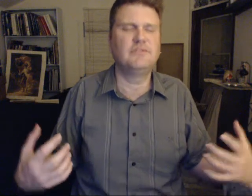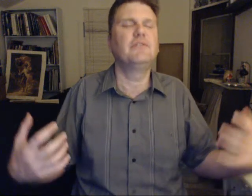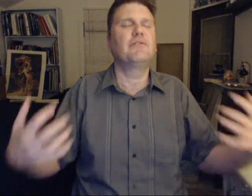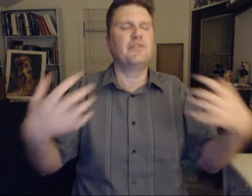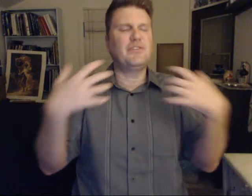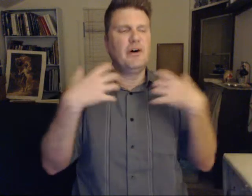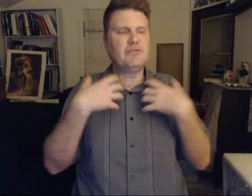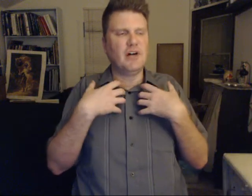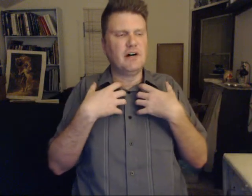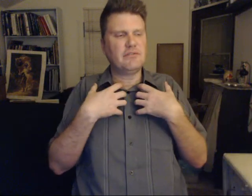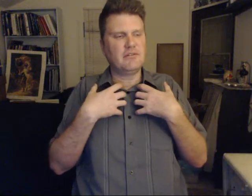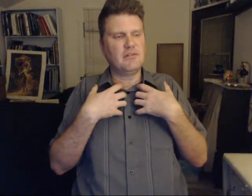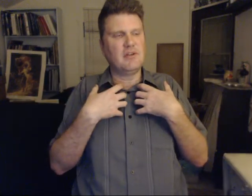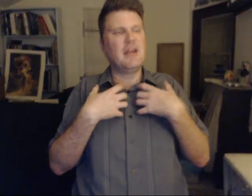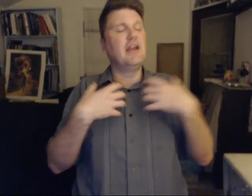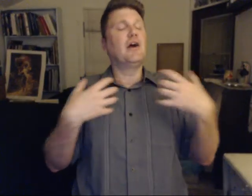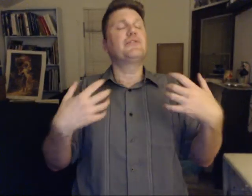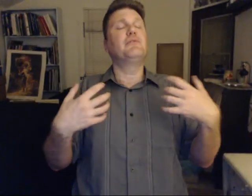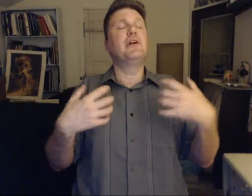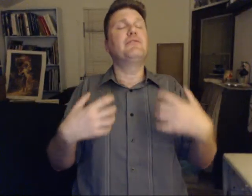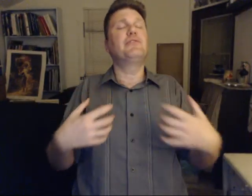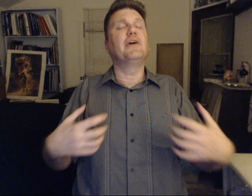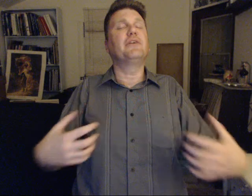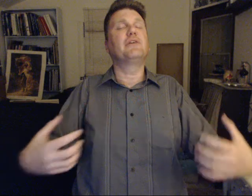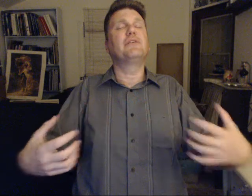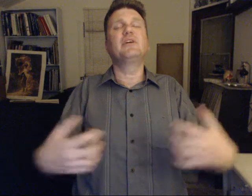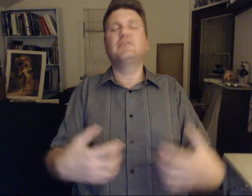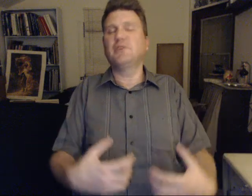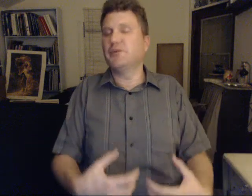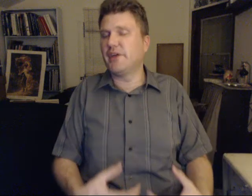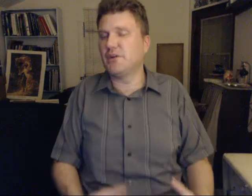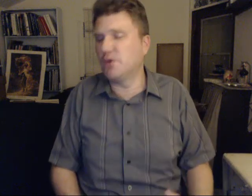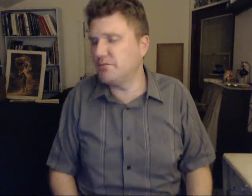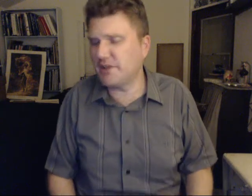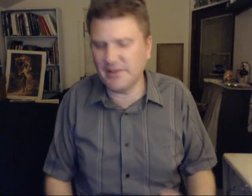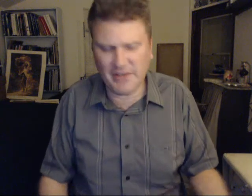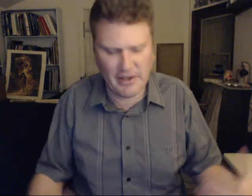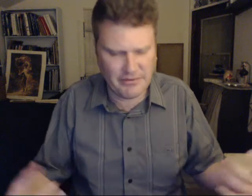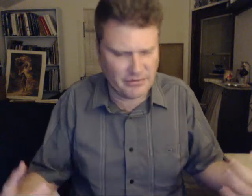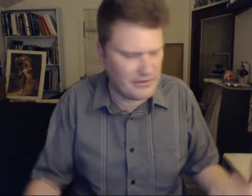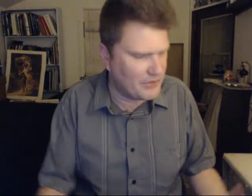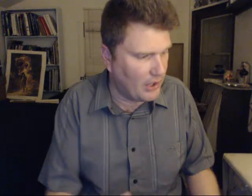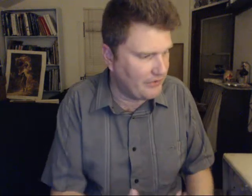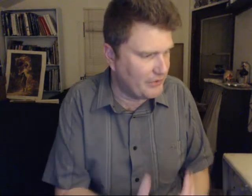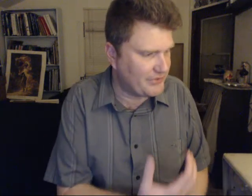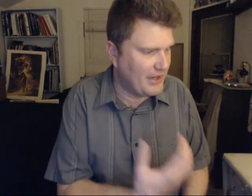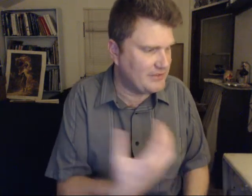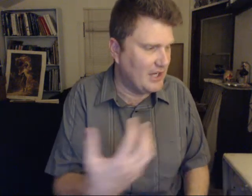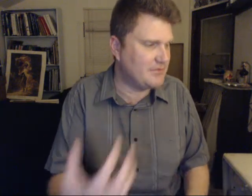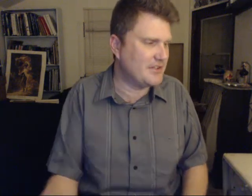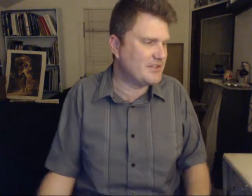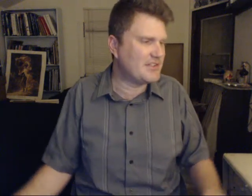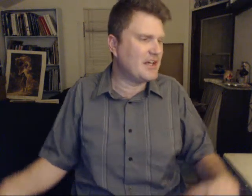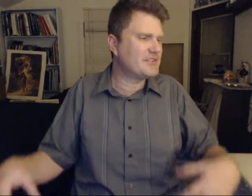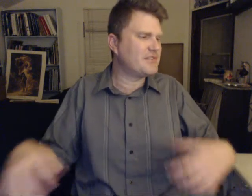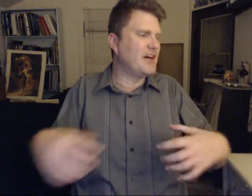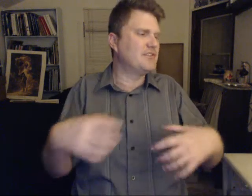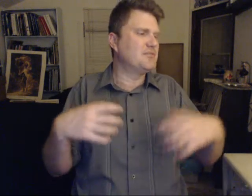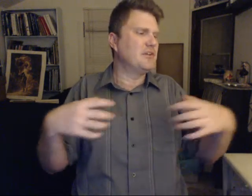For self-love, and also many feel like they don't need to be with anyone, because they have lived all of those lifetimes, and now it's fine to be